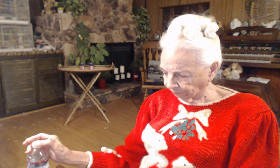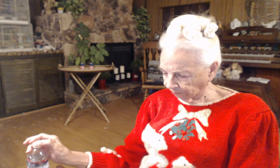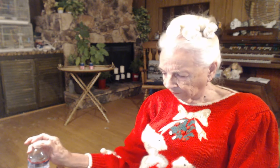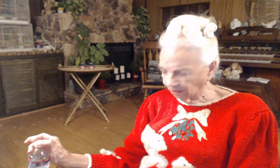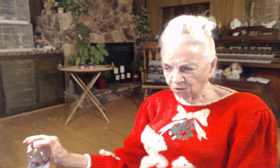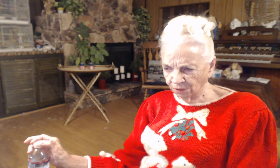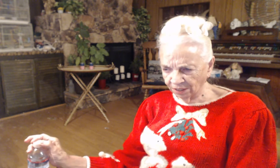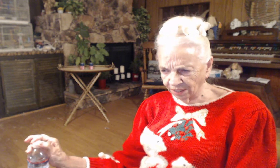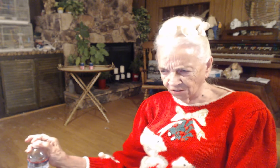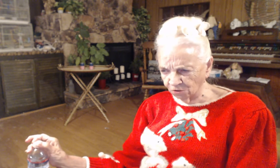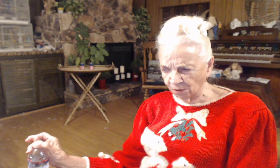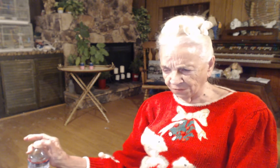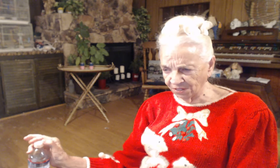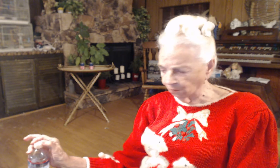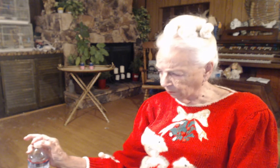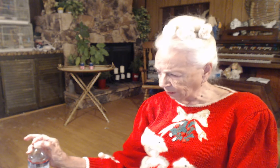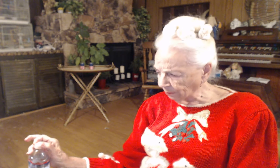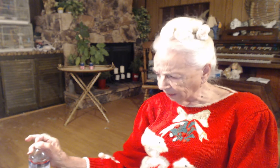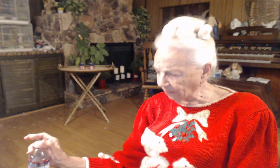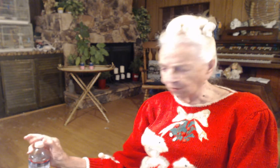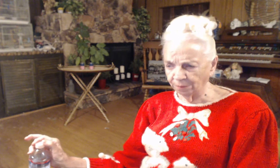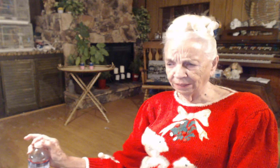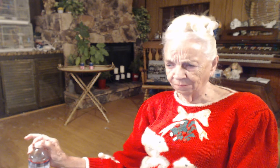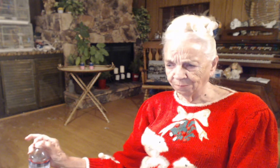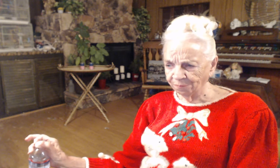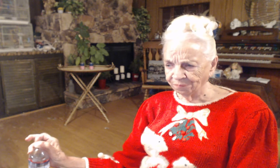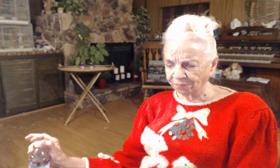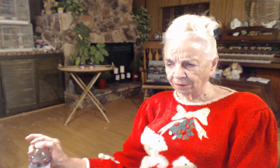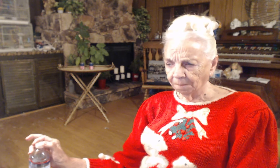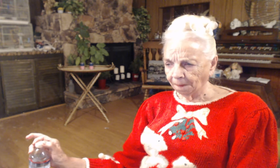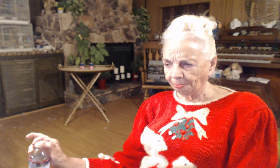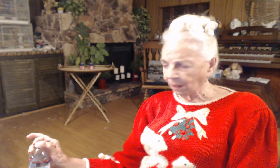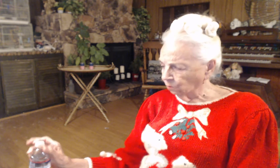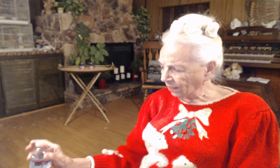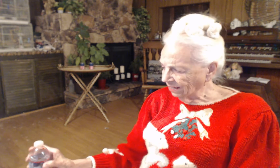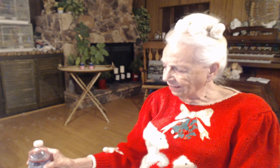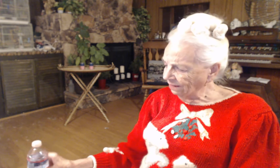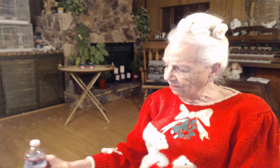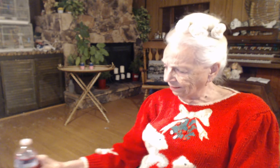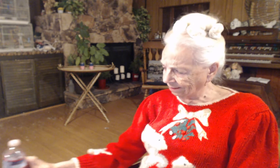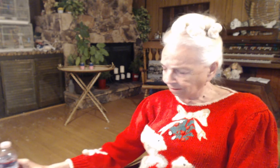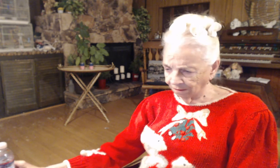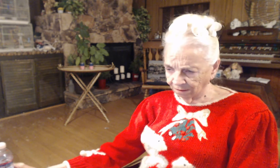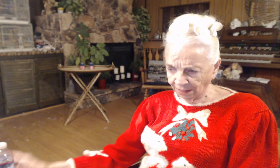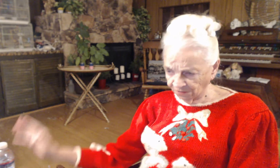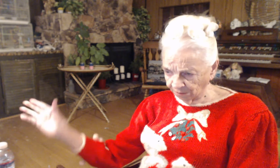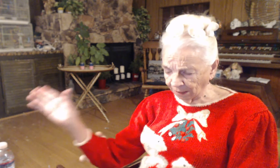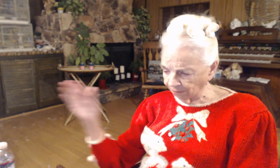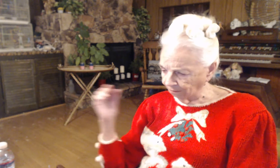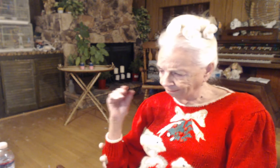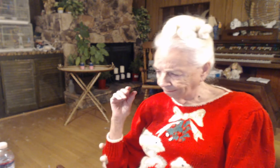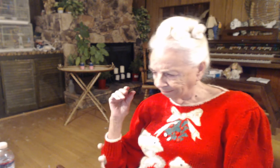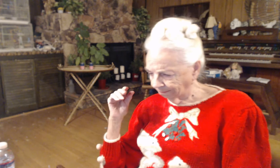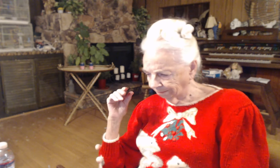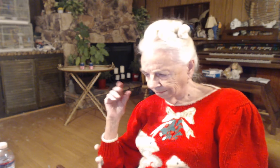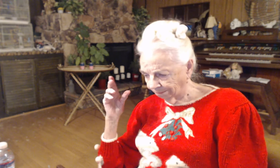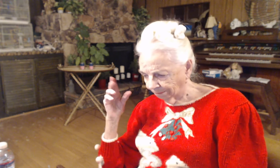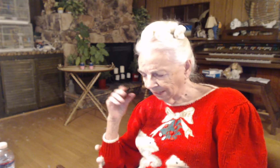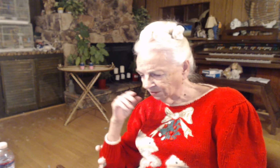No need to get too upset with people either. But why not leave it as the Bible has it?